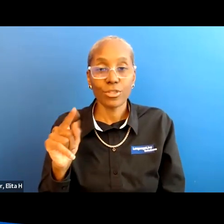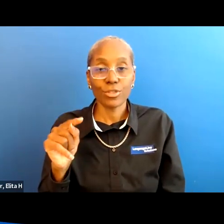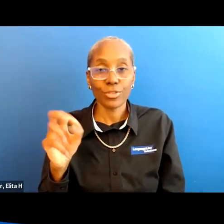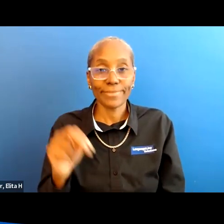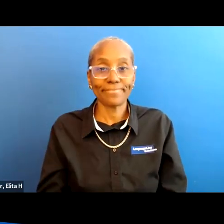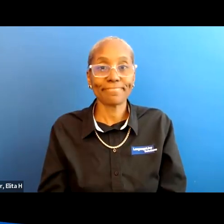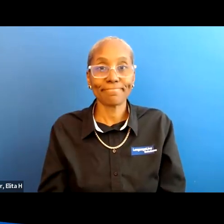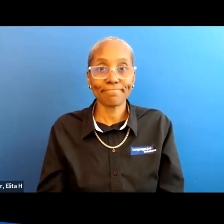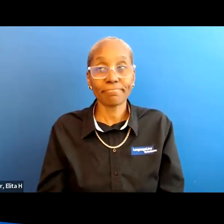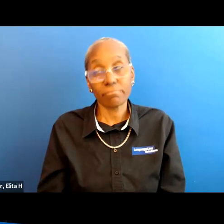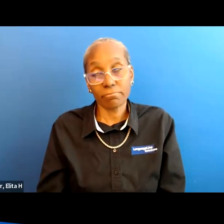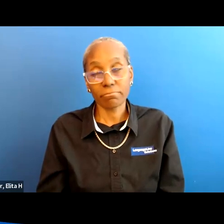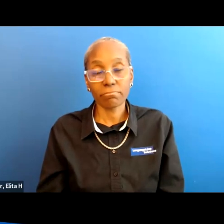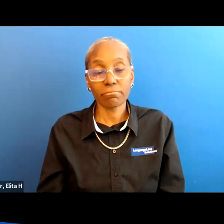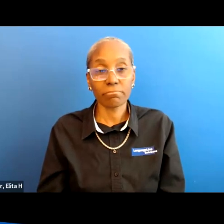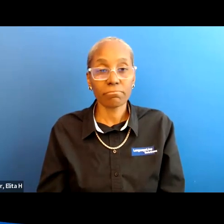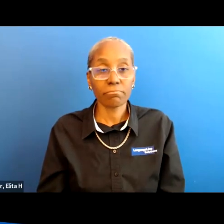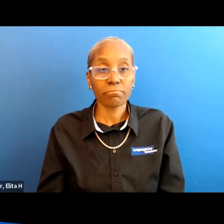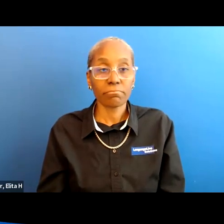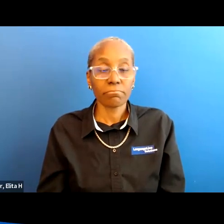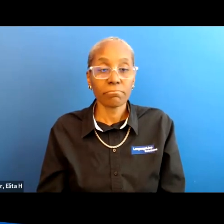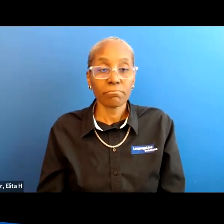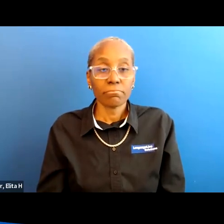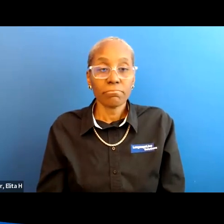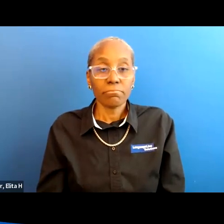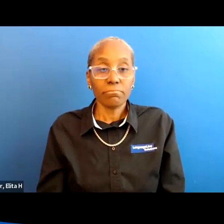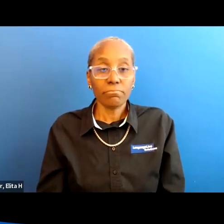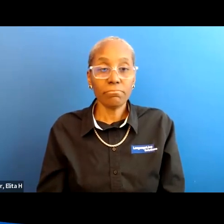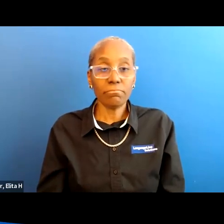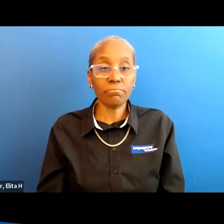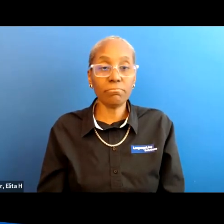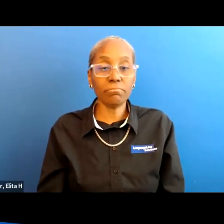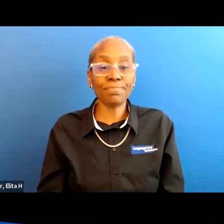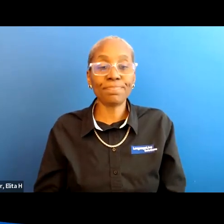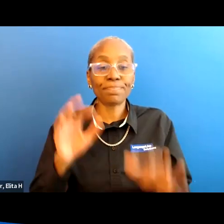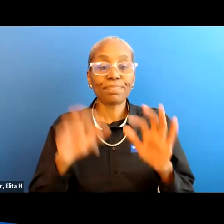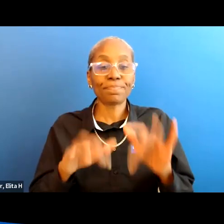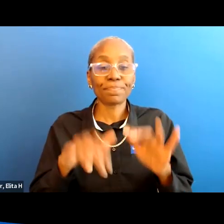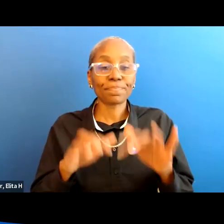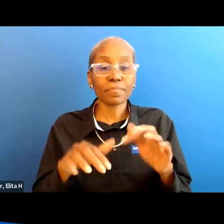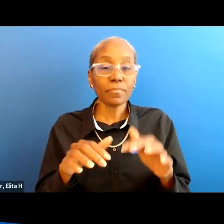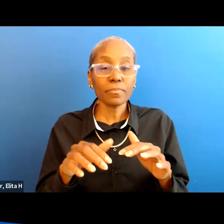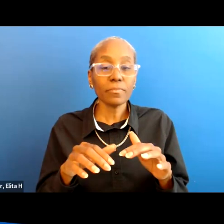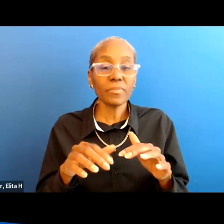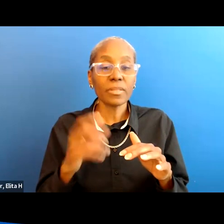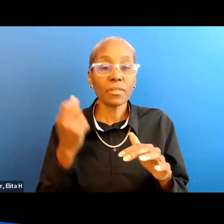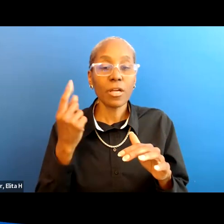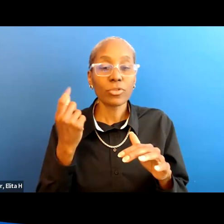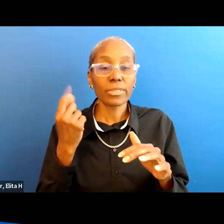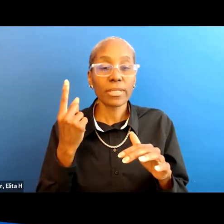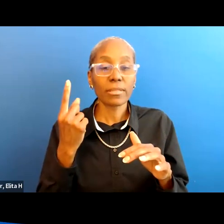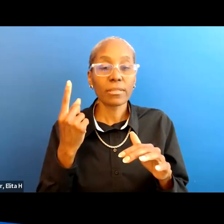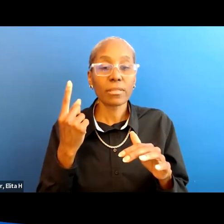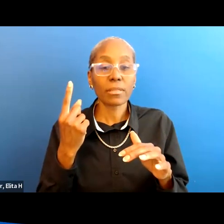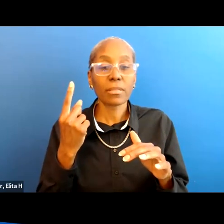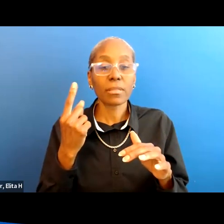um you can you can type in uh um online understanding spinal cord injury a course